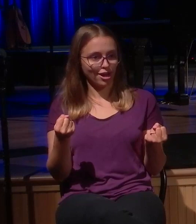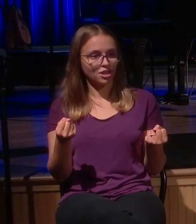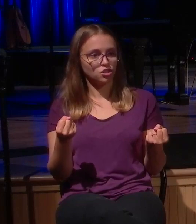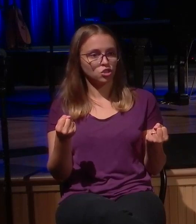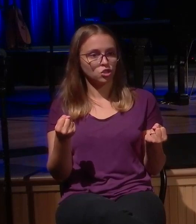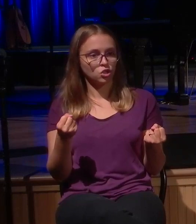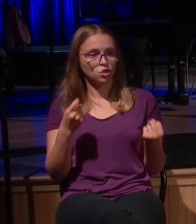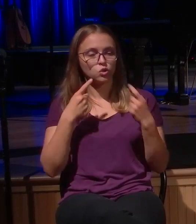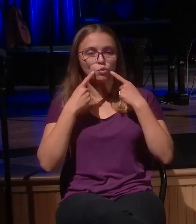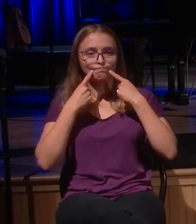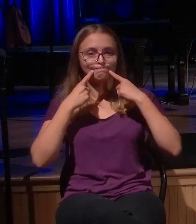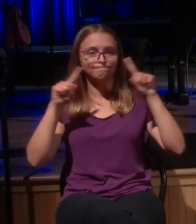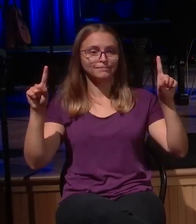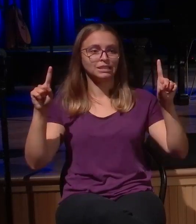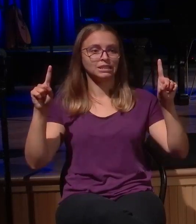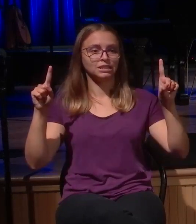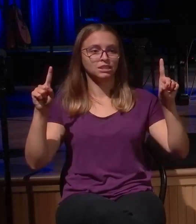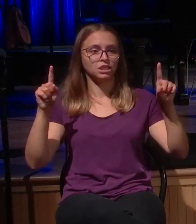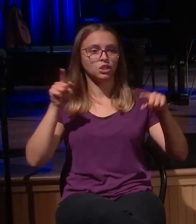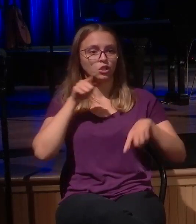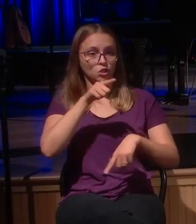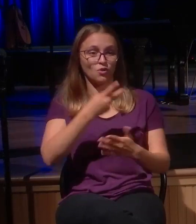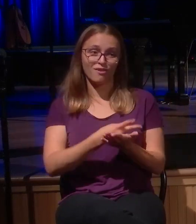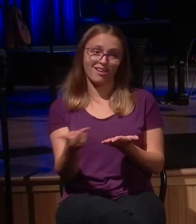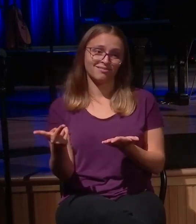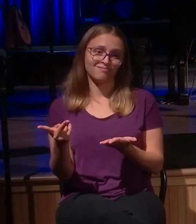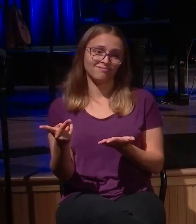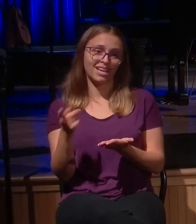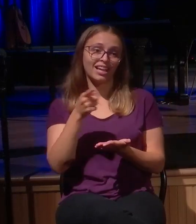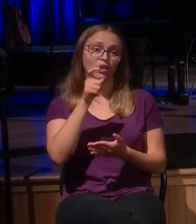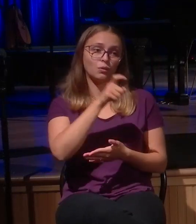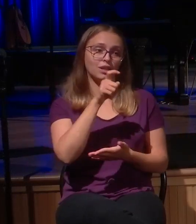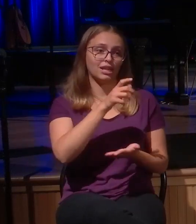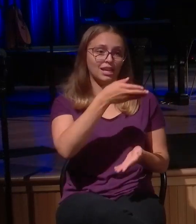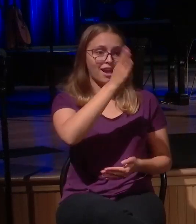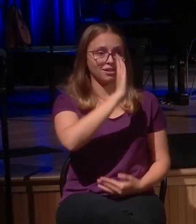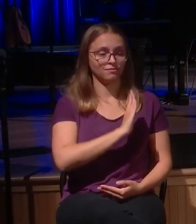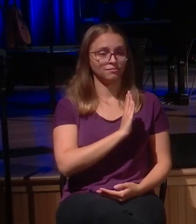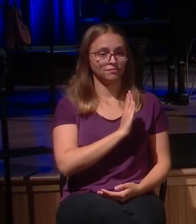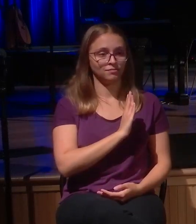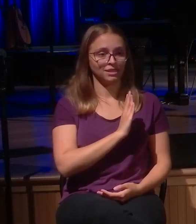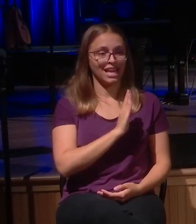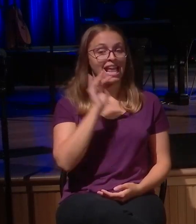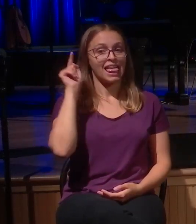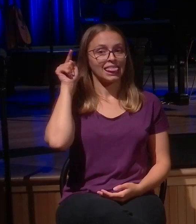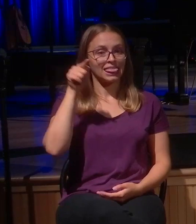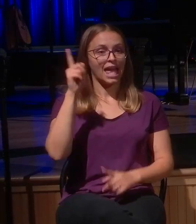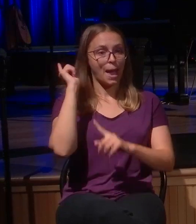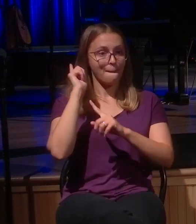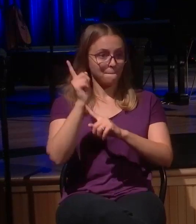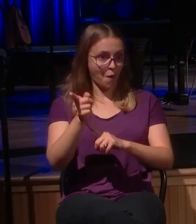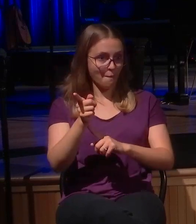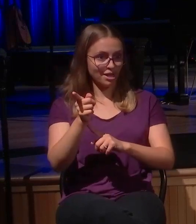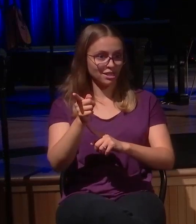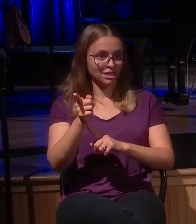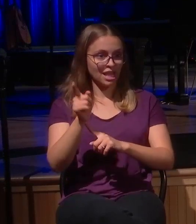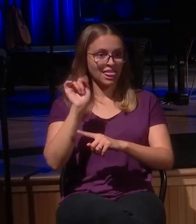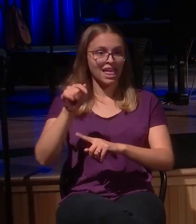and that you need God. And at that moment of admission, that moment of confession, Father,